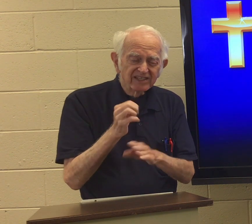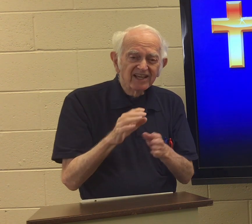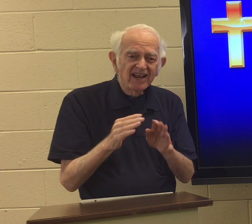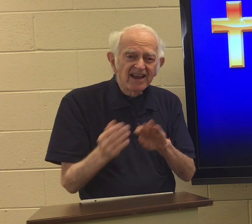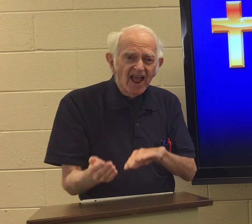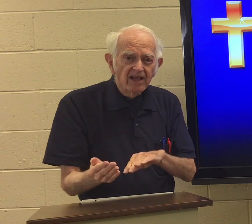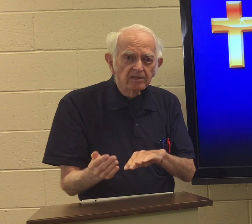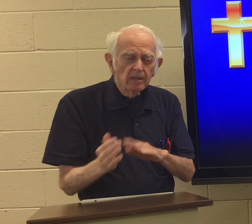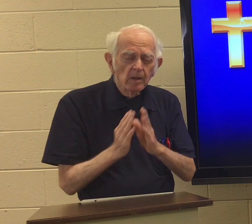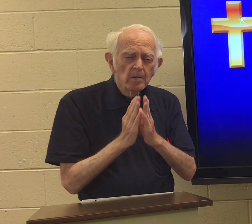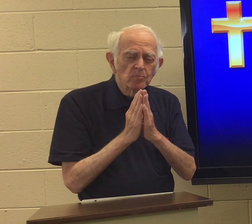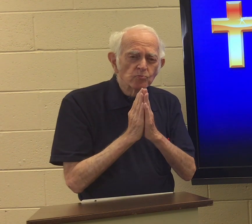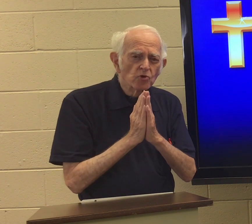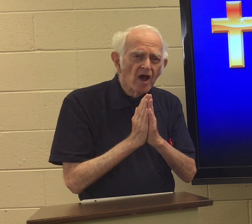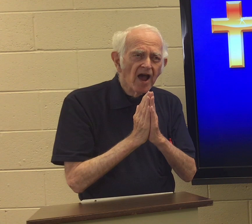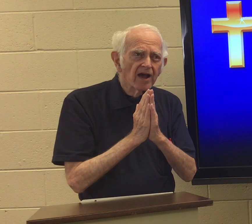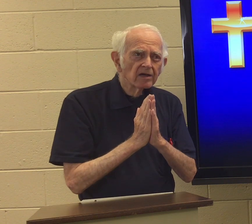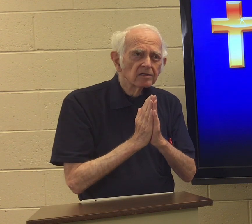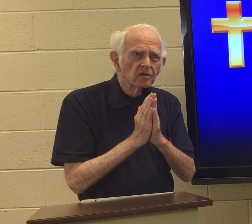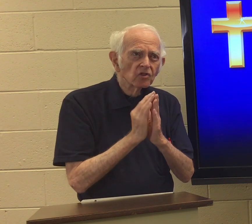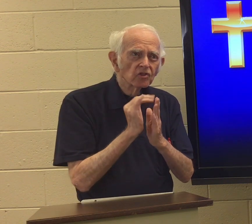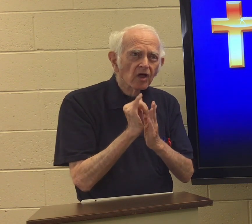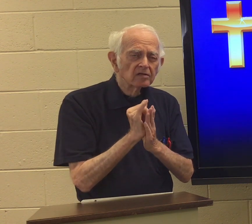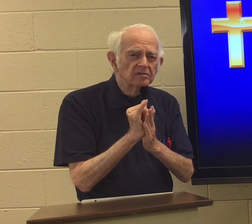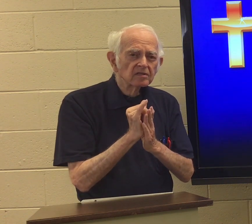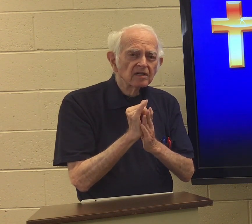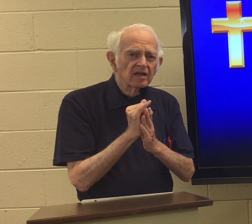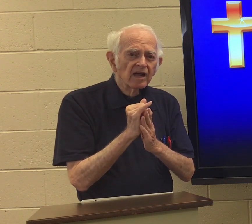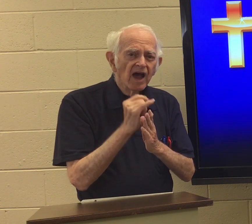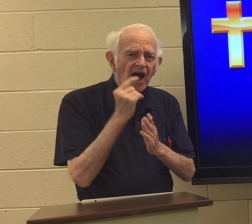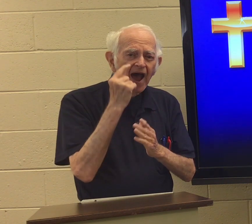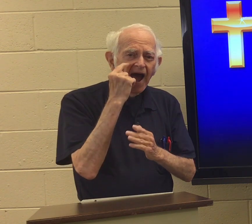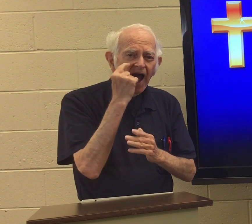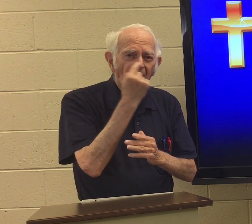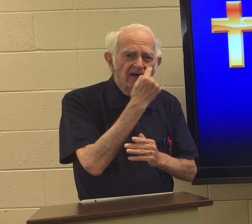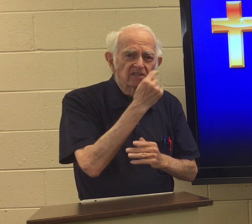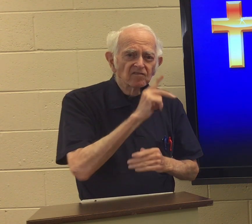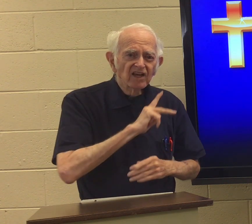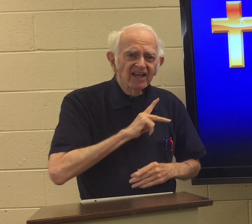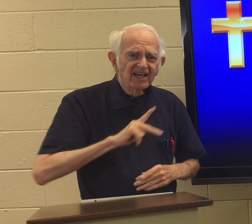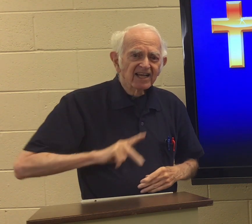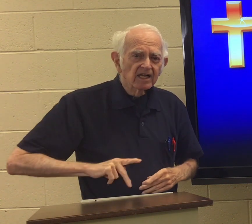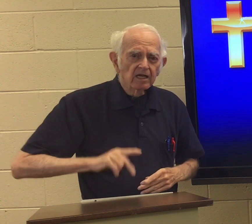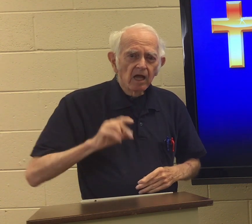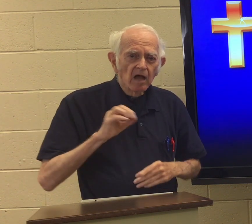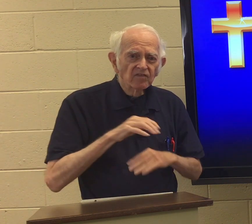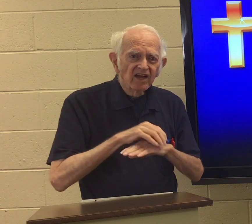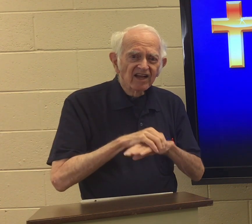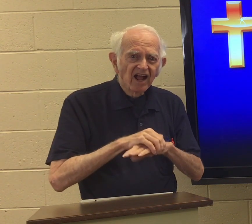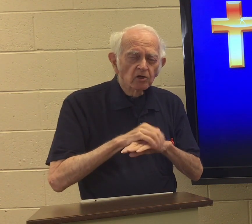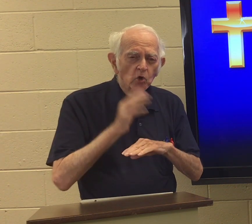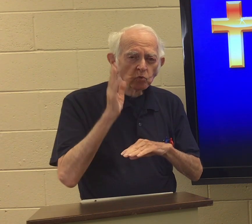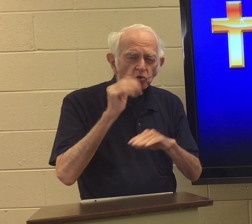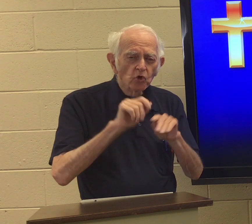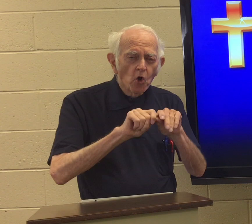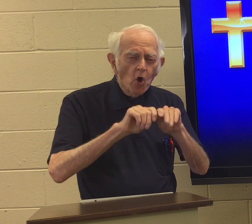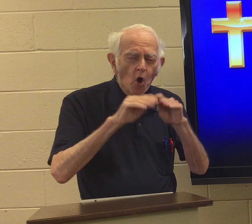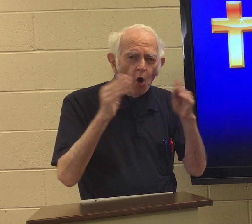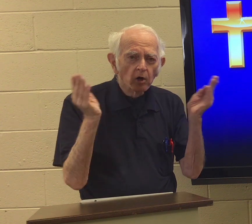before he died, prayed that the eyes of the King of England would be opened.